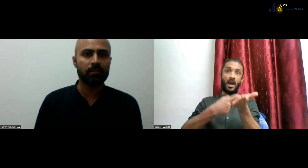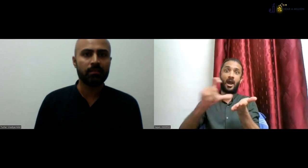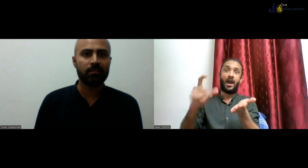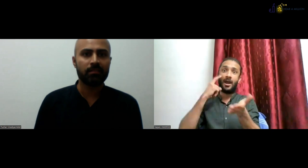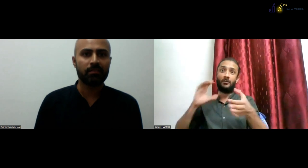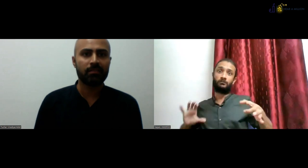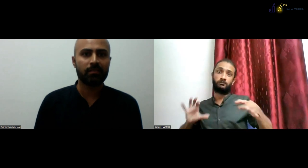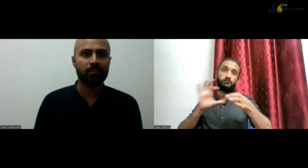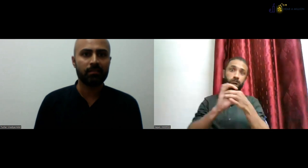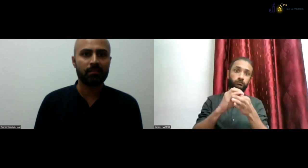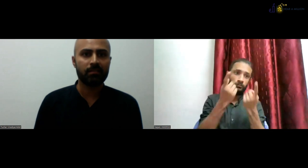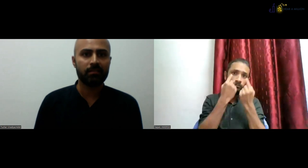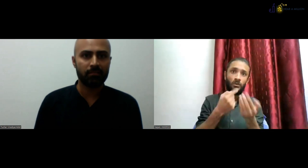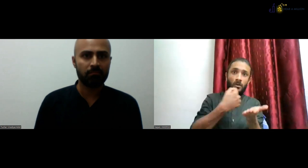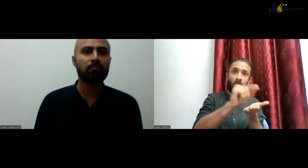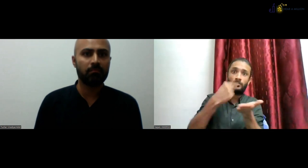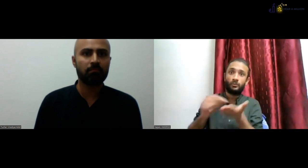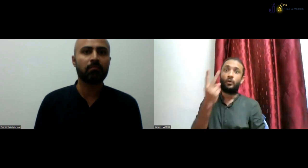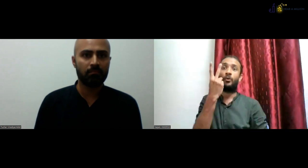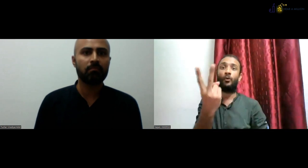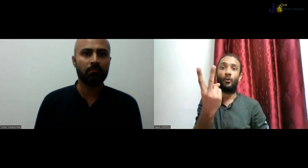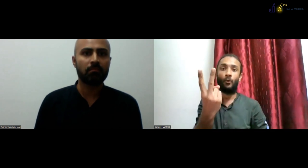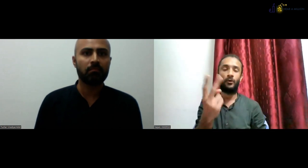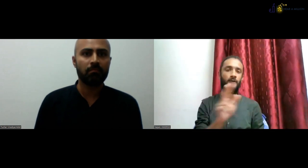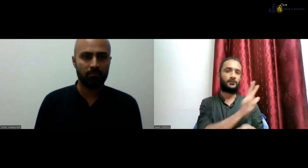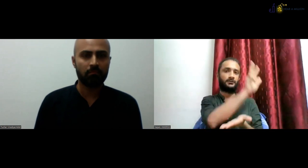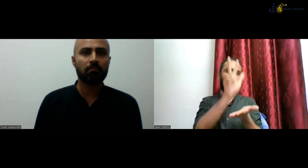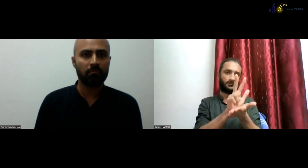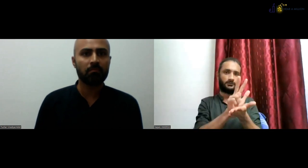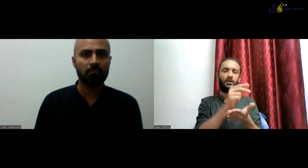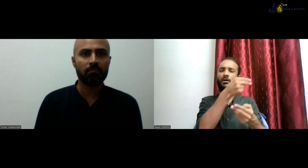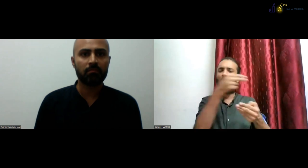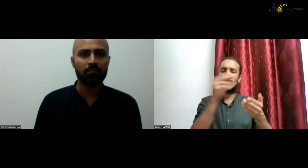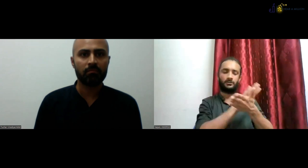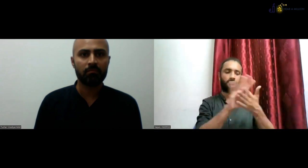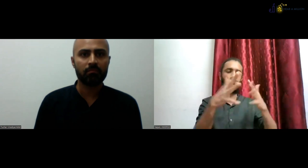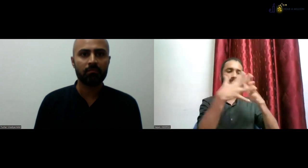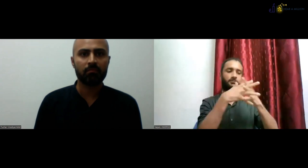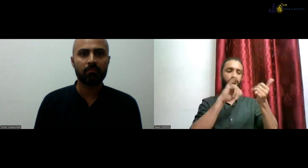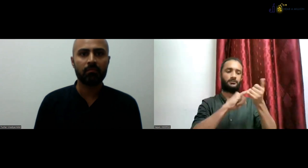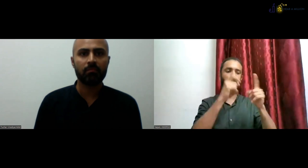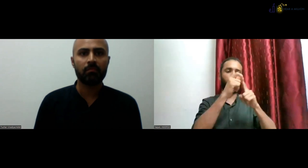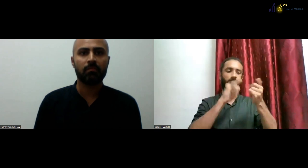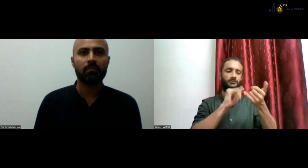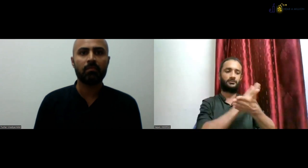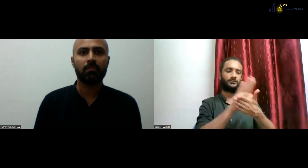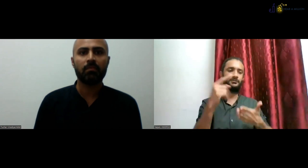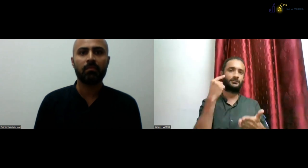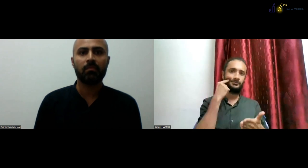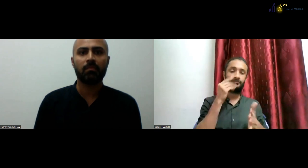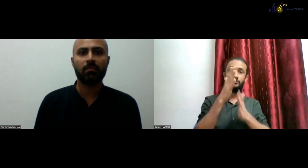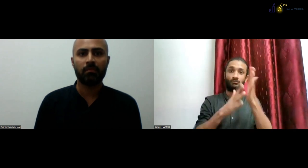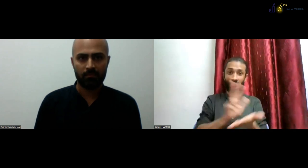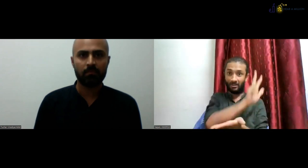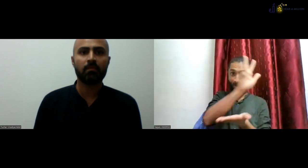Sapan says, yes, in Haryana, we have got approval with the Haryana Welfare Society of